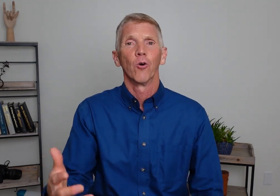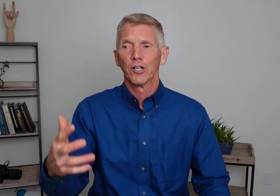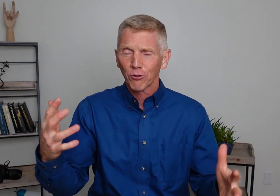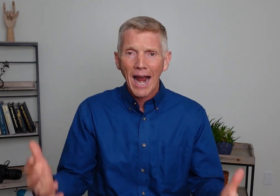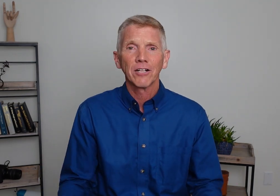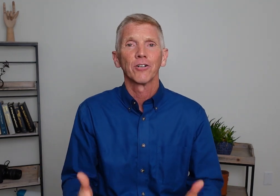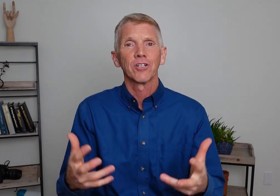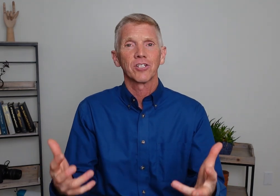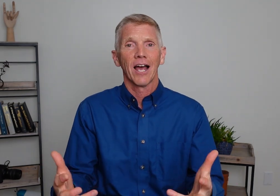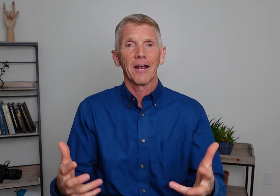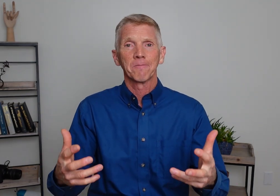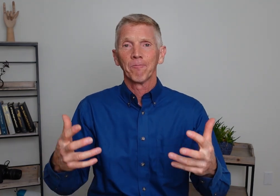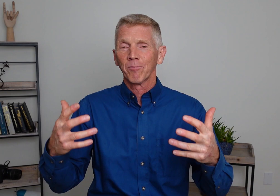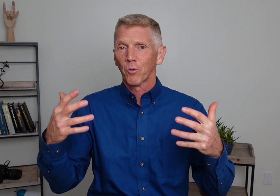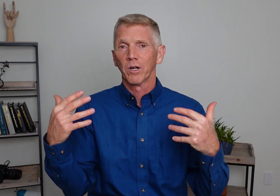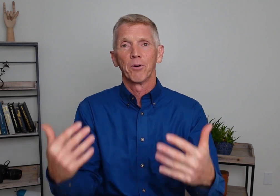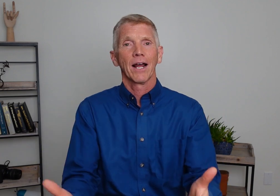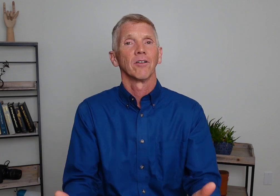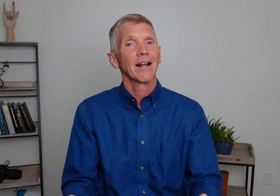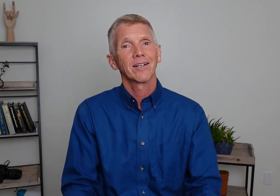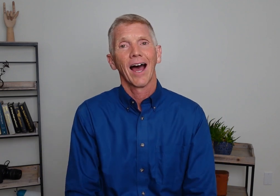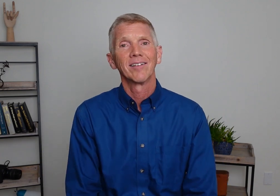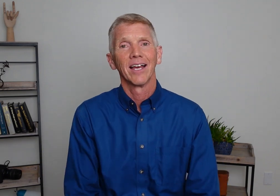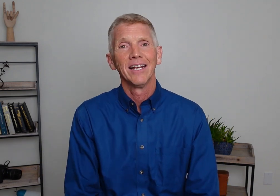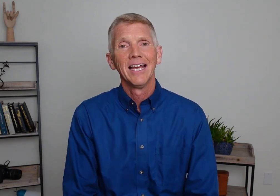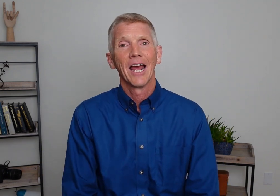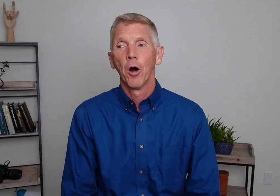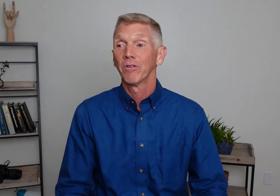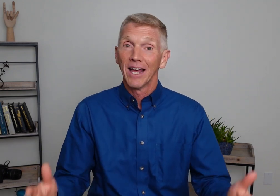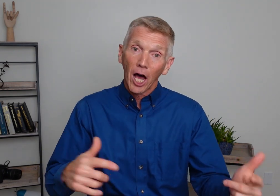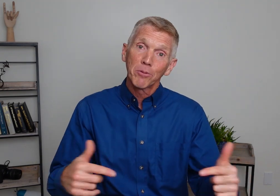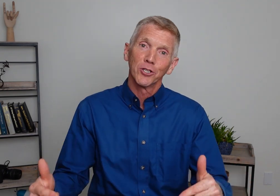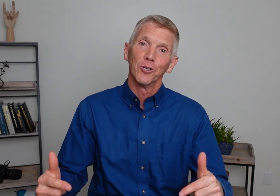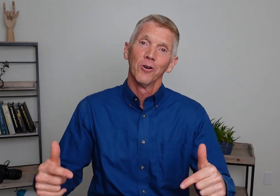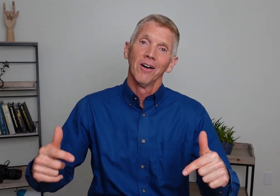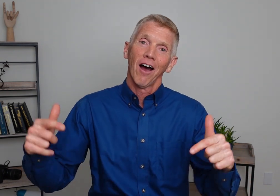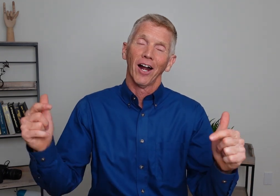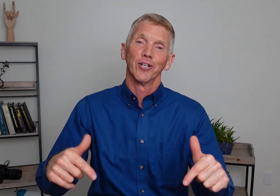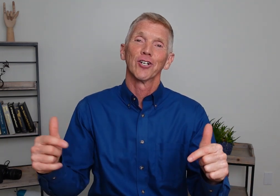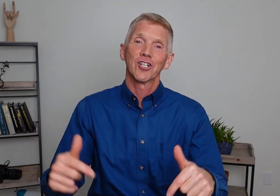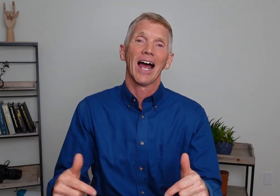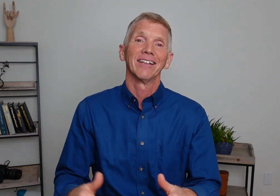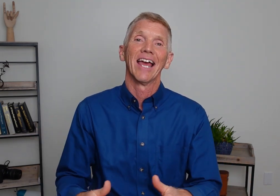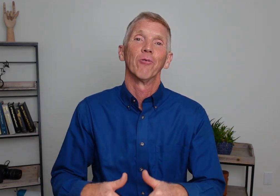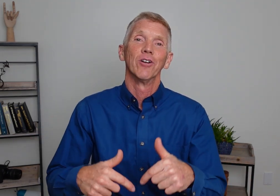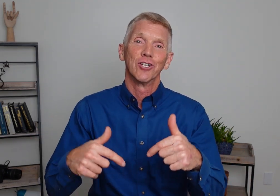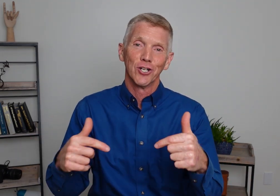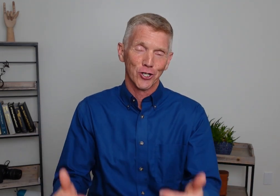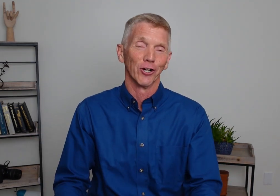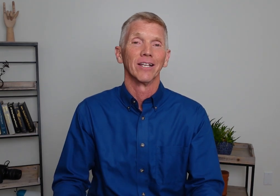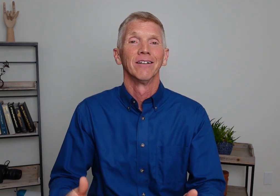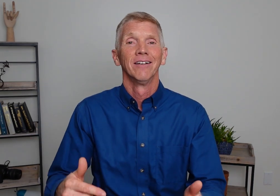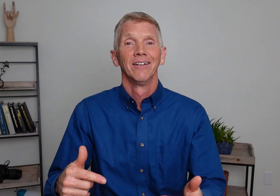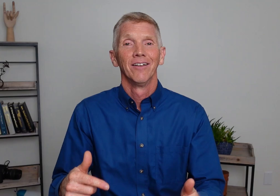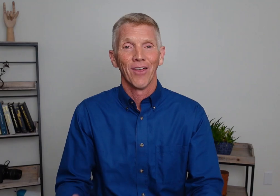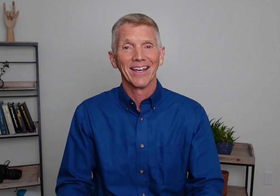who are trying to learn to sign. We're going to put out a lot of content. And hopefully it helps you on your sign language journey. Thanks. Thanks.